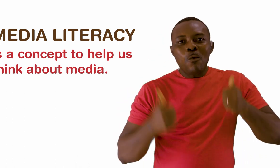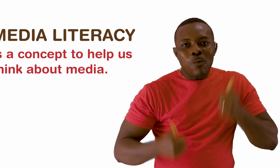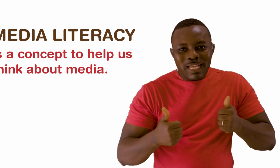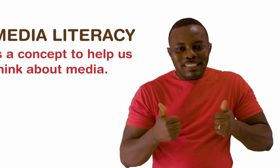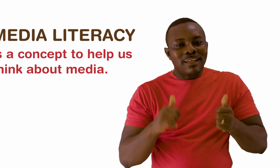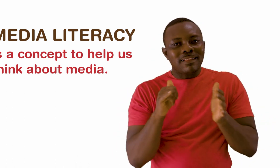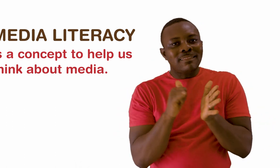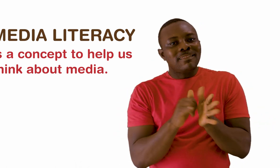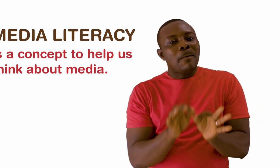with your own comments?